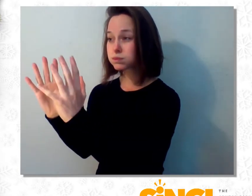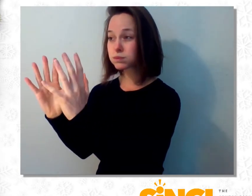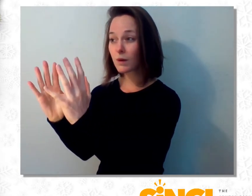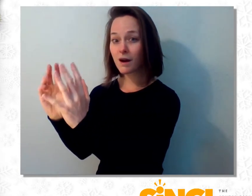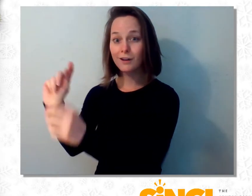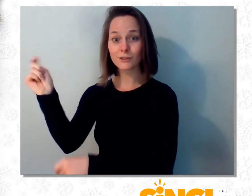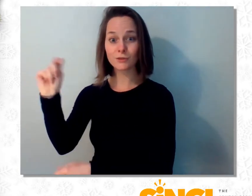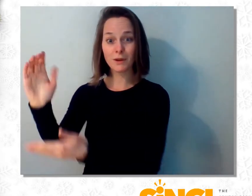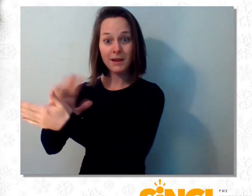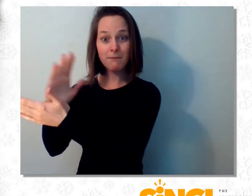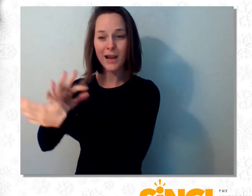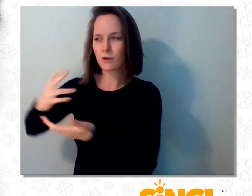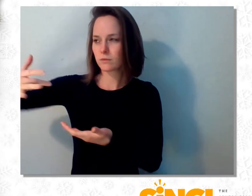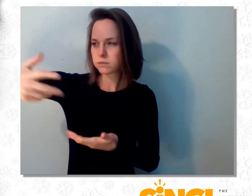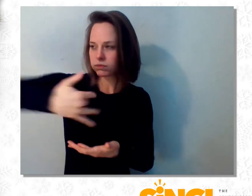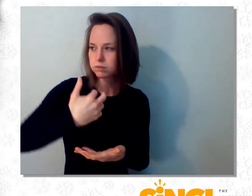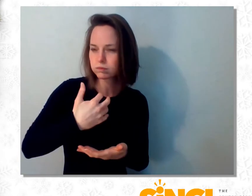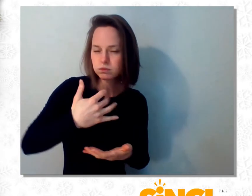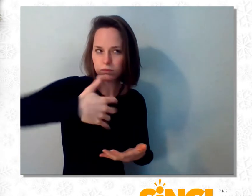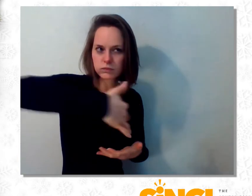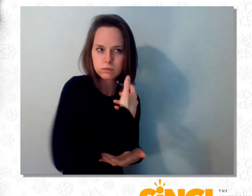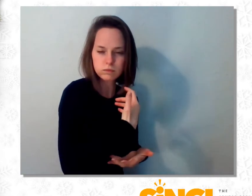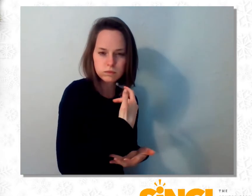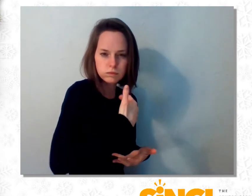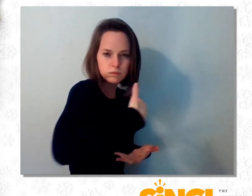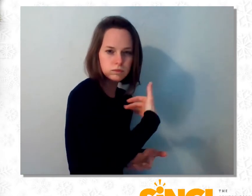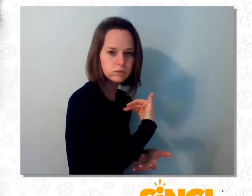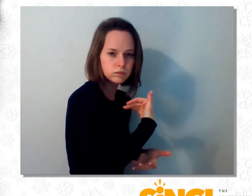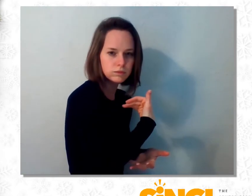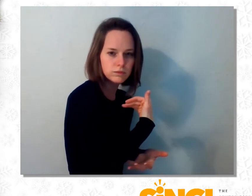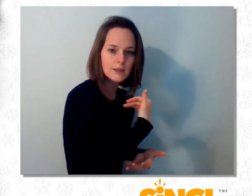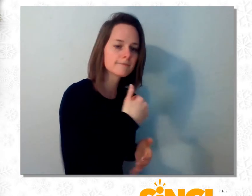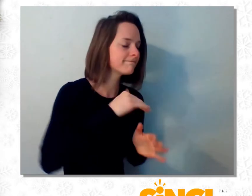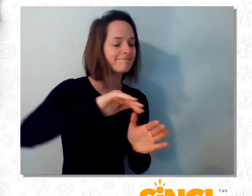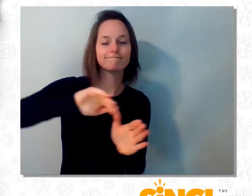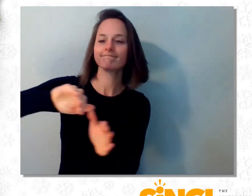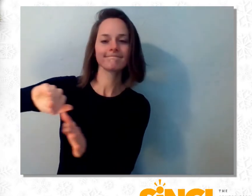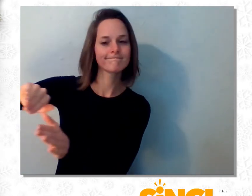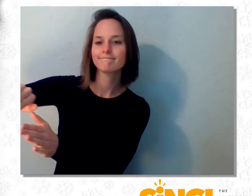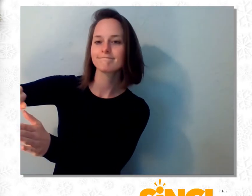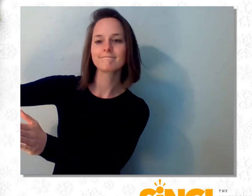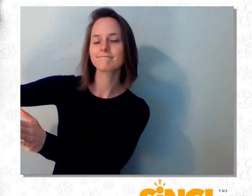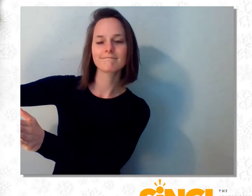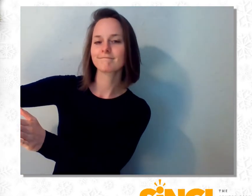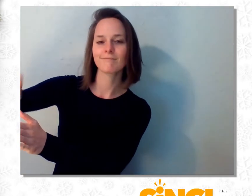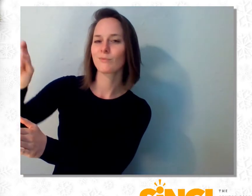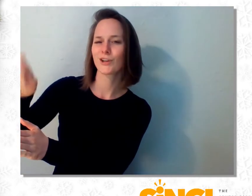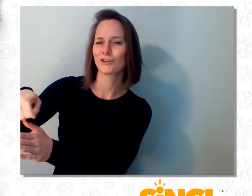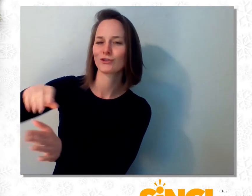paper, rolls roll on roll.